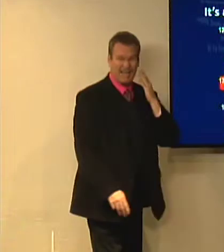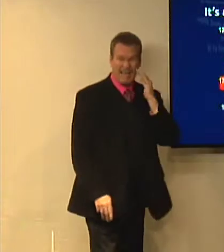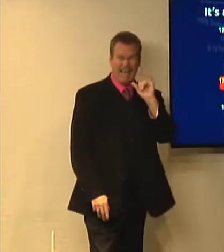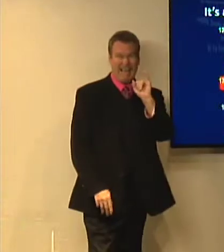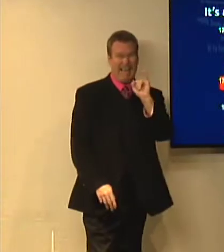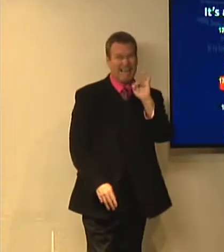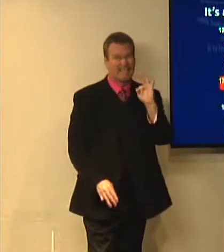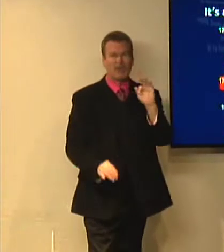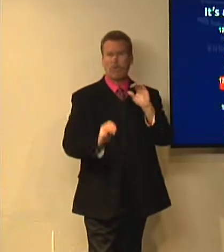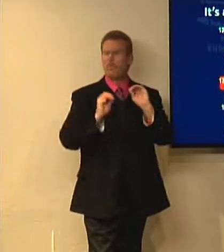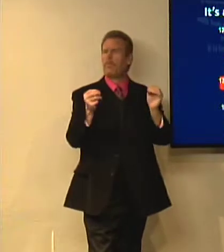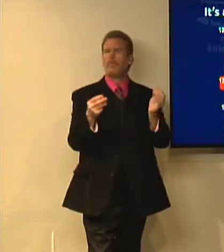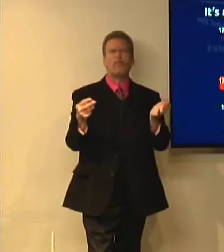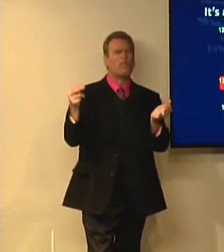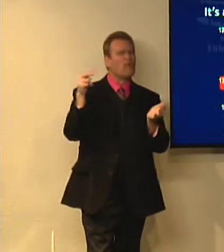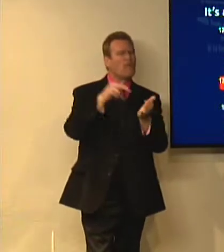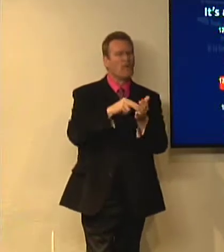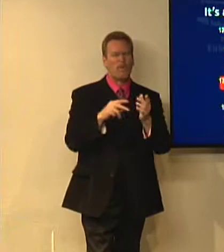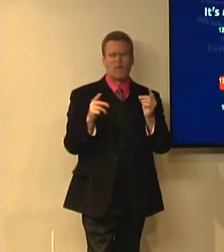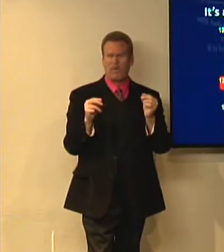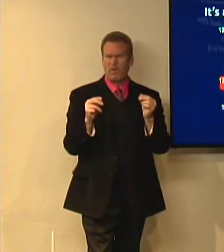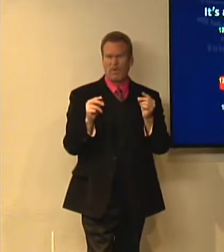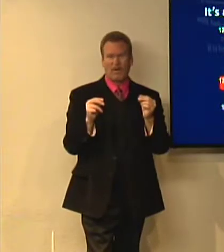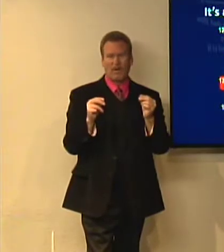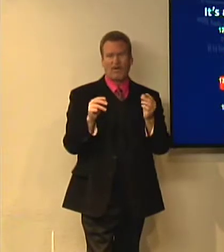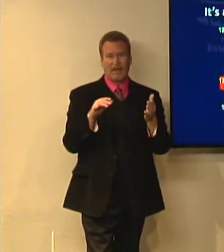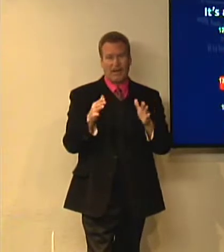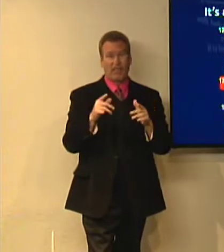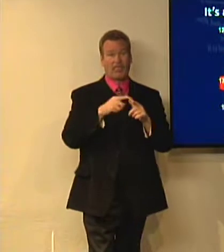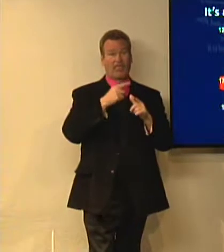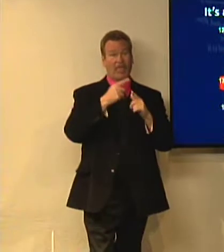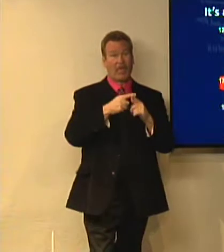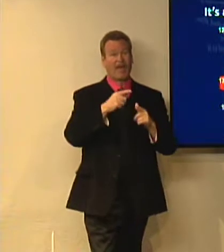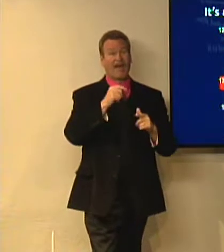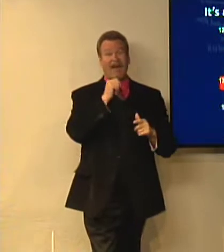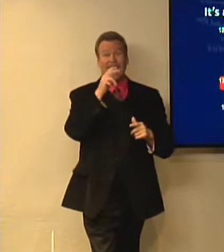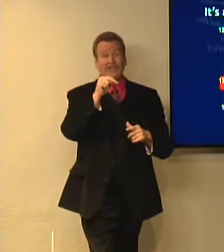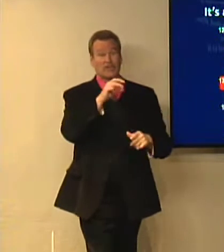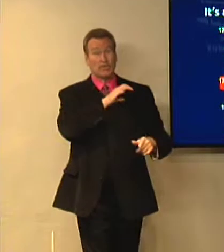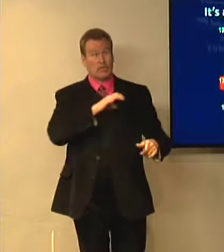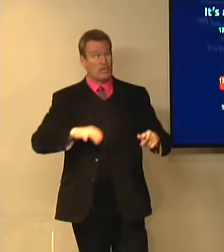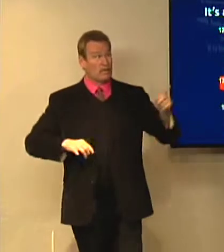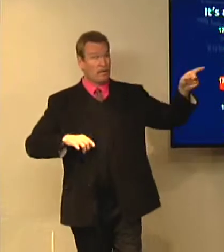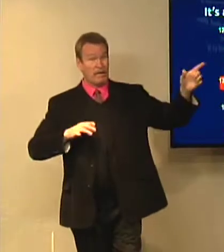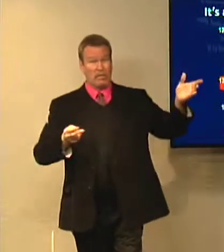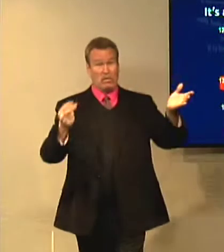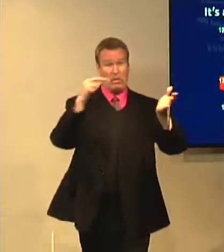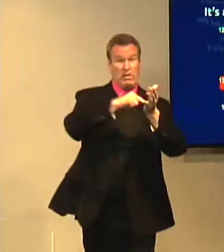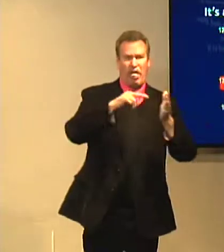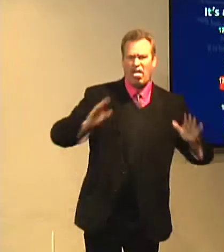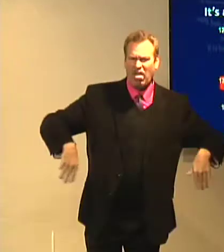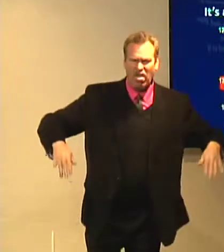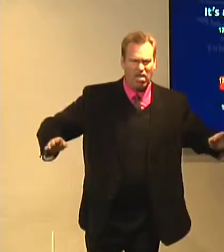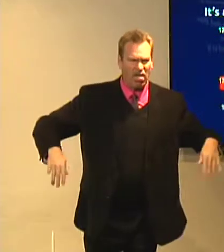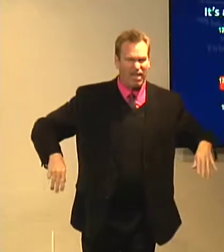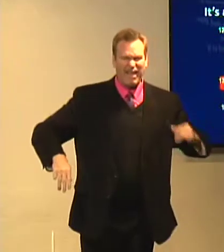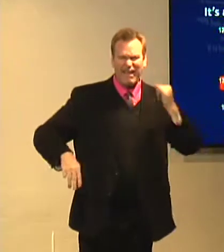He says, if there is no resurrection from the dead, then that means that not even Christ has been